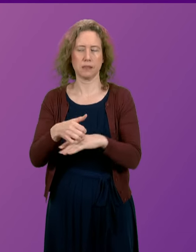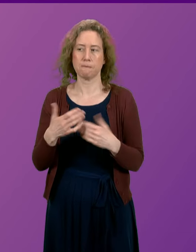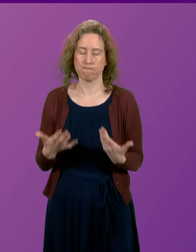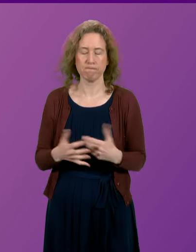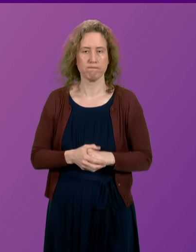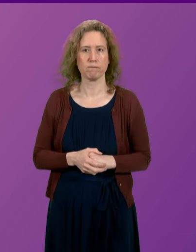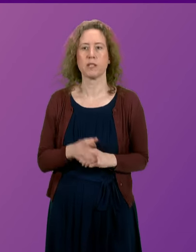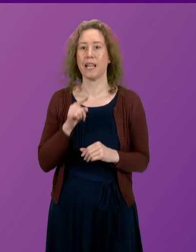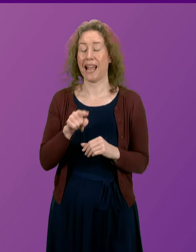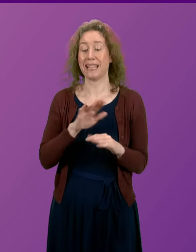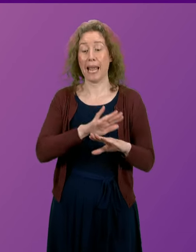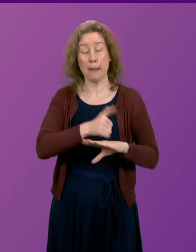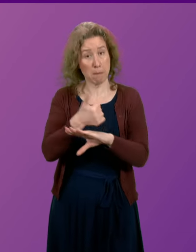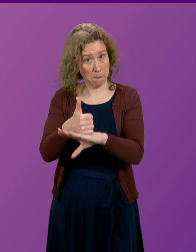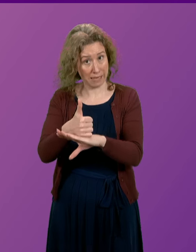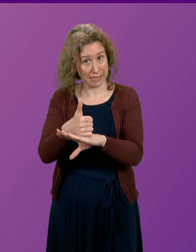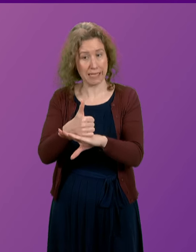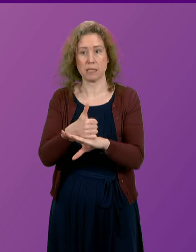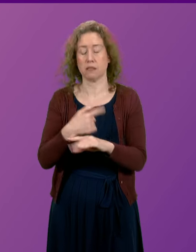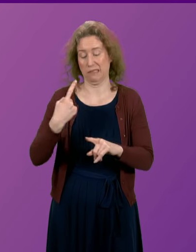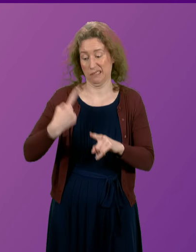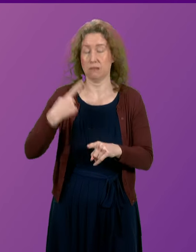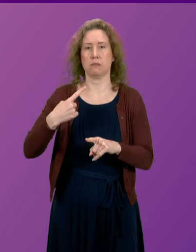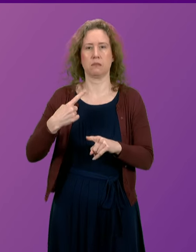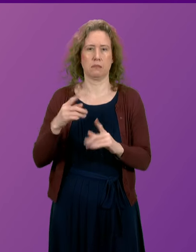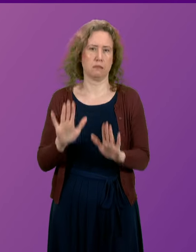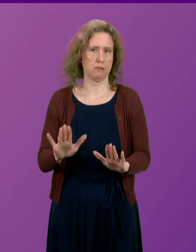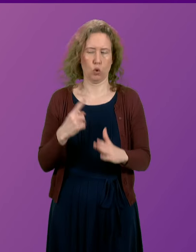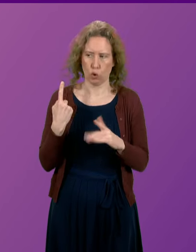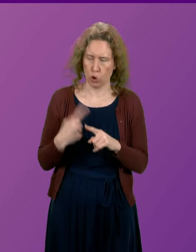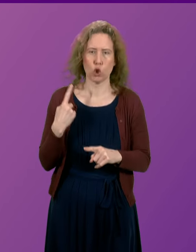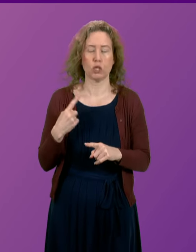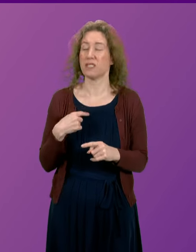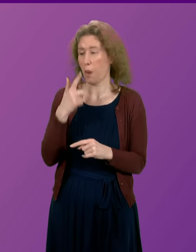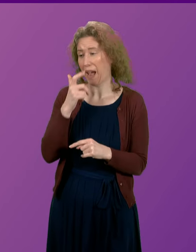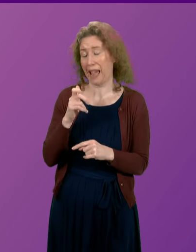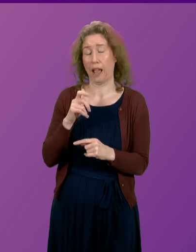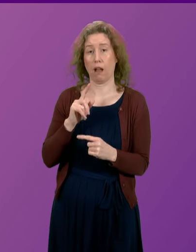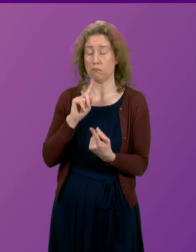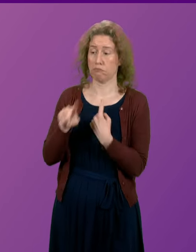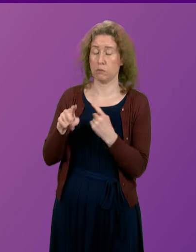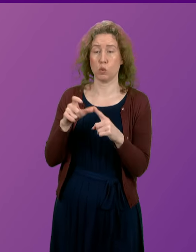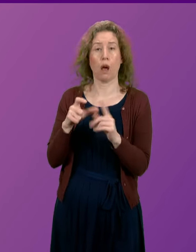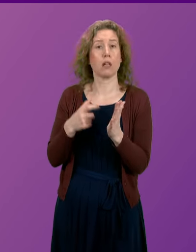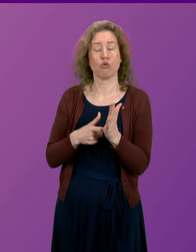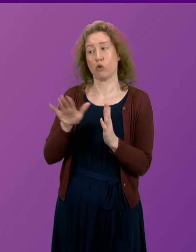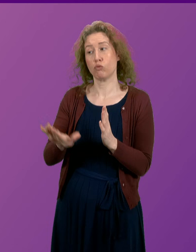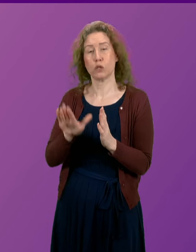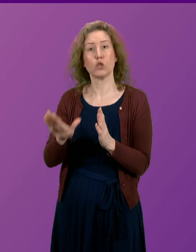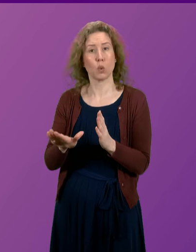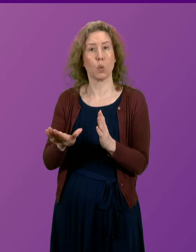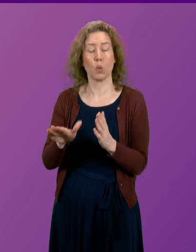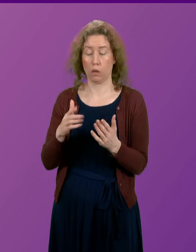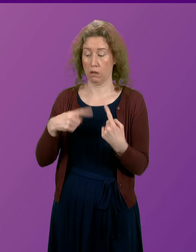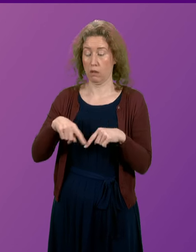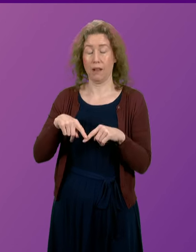implemented, and they are implemented in short order. And I can give Mr Ross the assurance that the